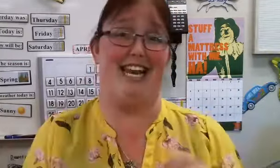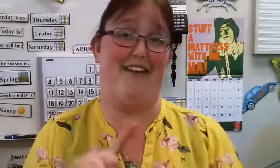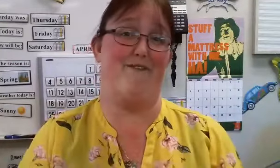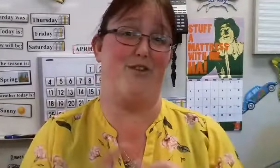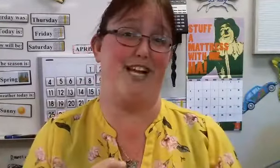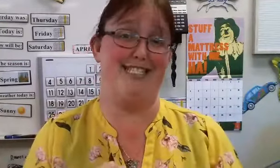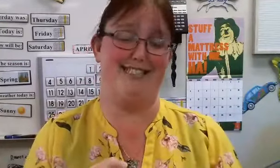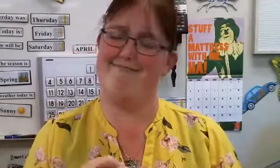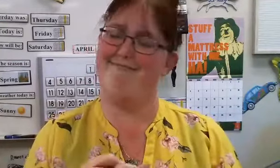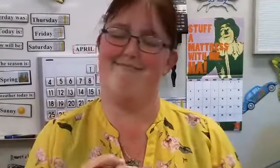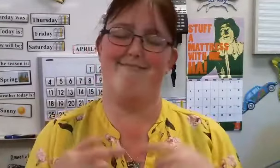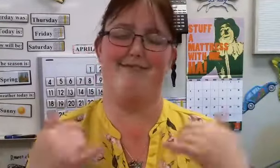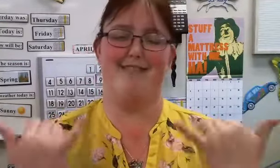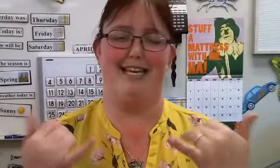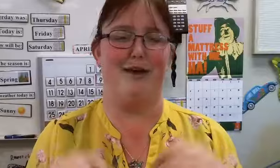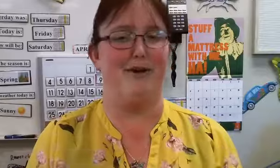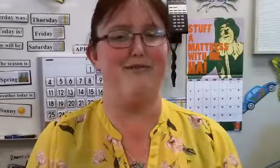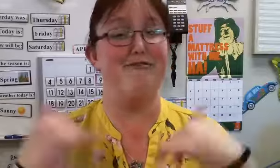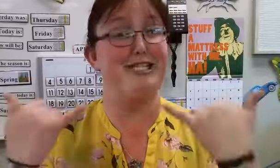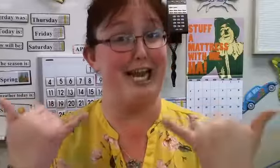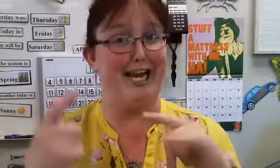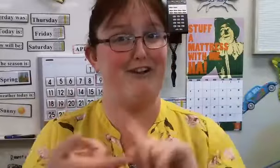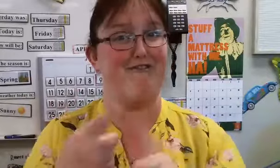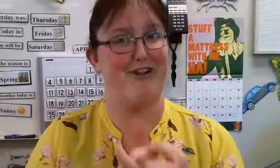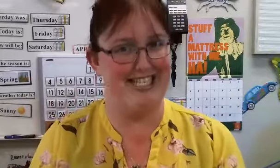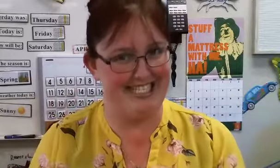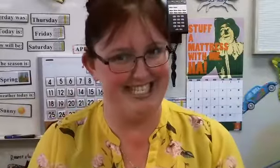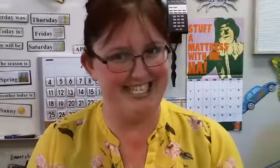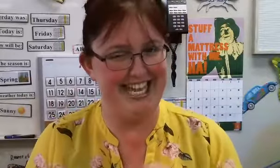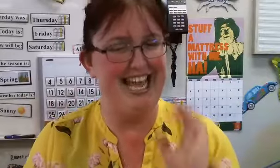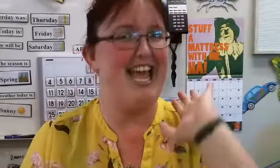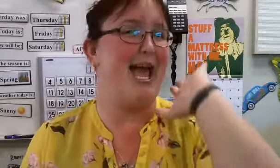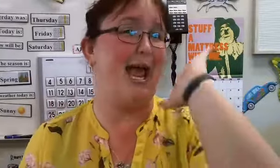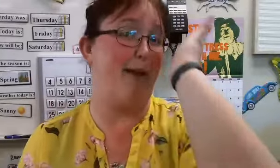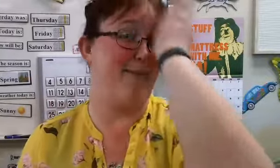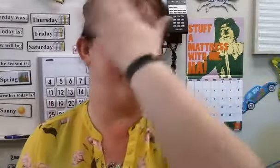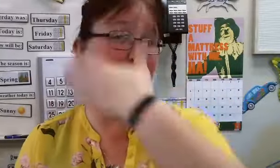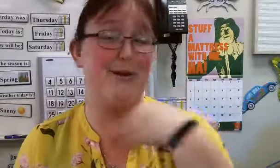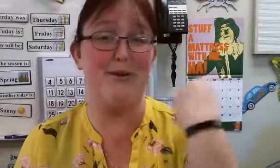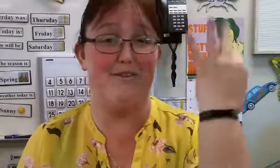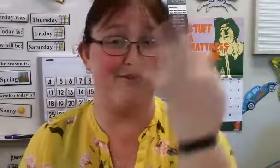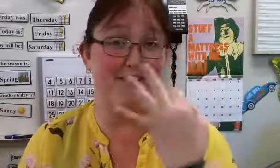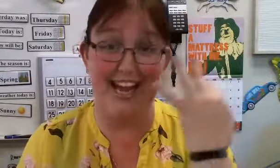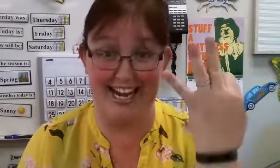today, friends. Signed that weird. Today, friends. A beautiful Friday.